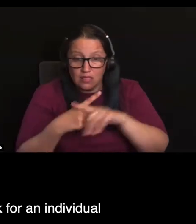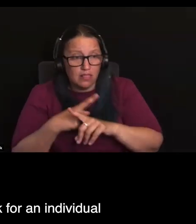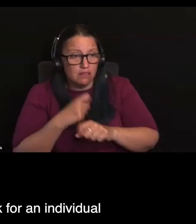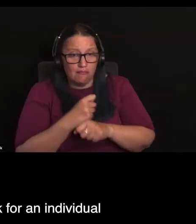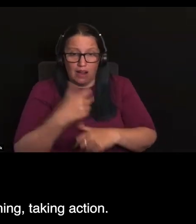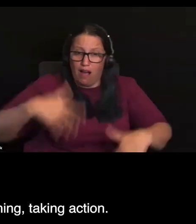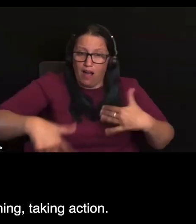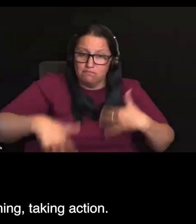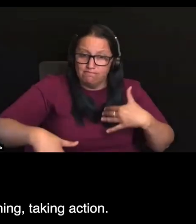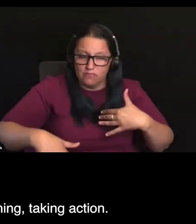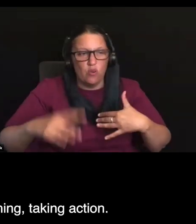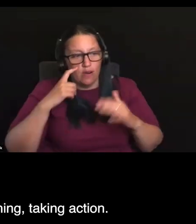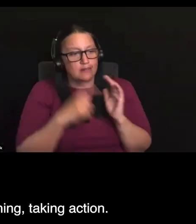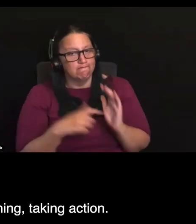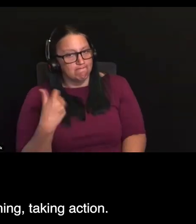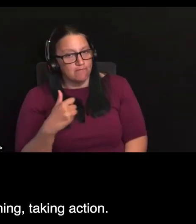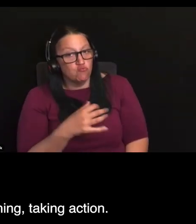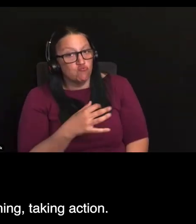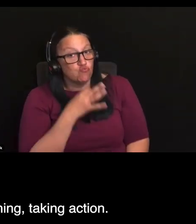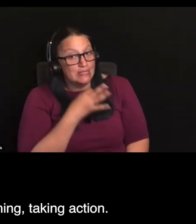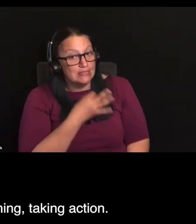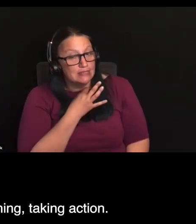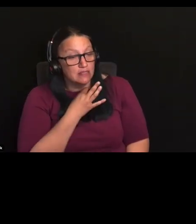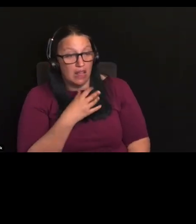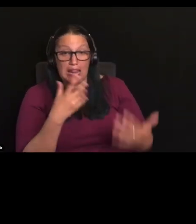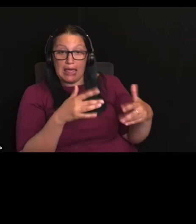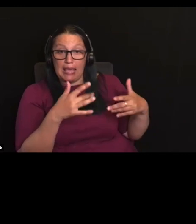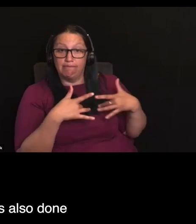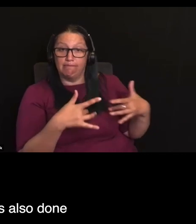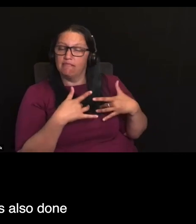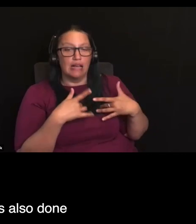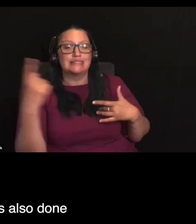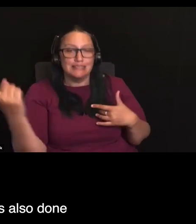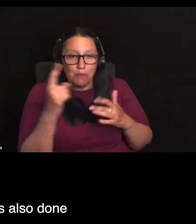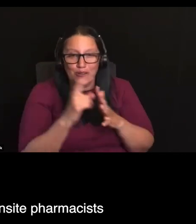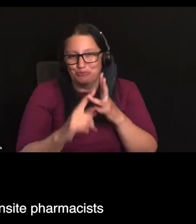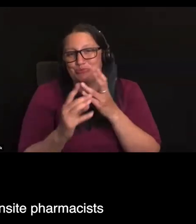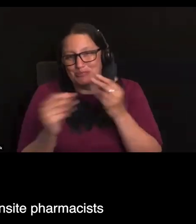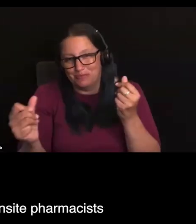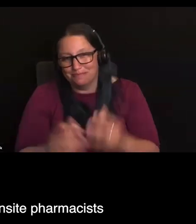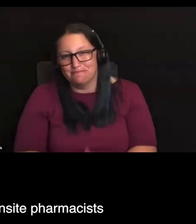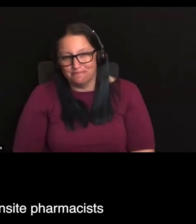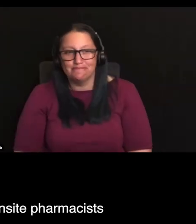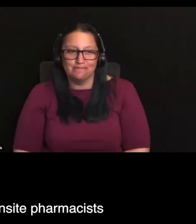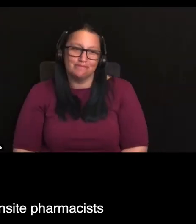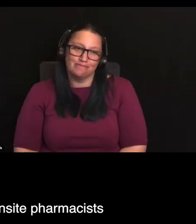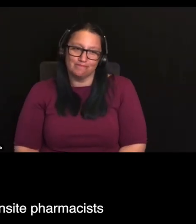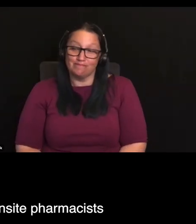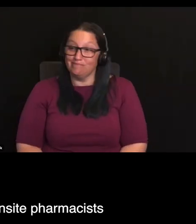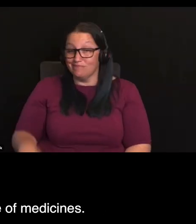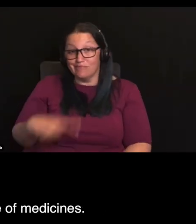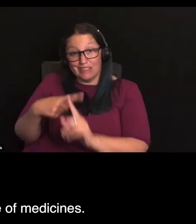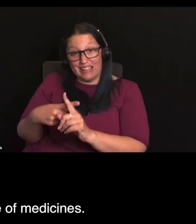for an individual and then somebody's doing something, taking action. And I know the department's also done some recent consultation on the on-site